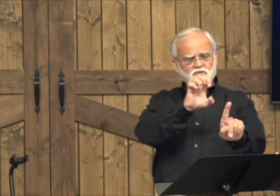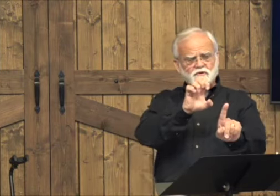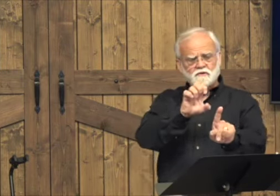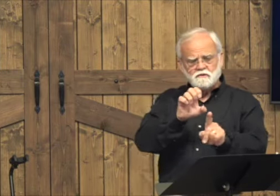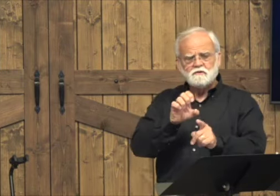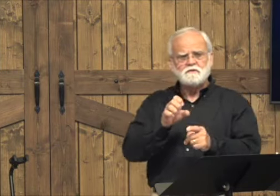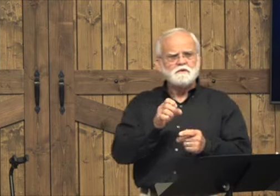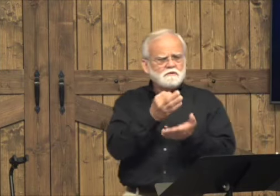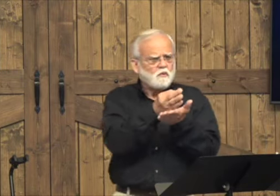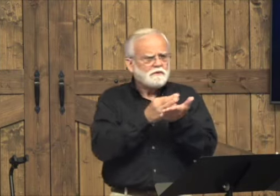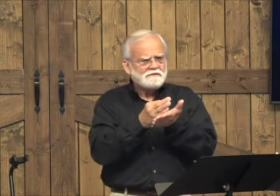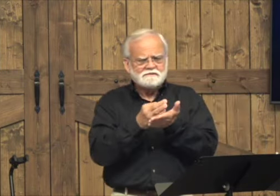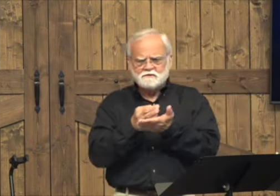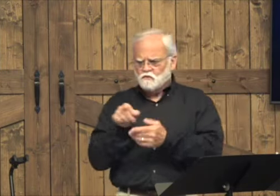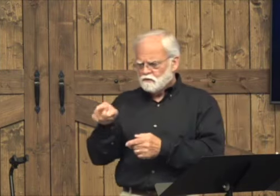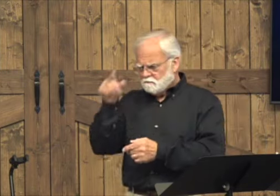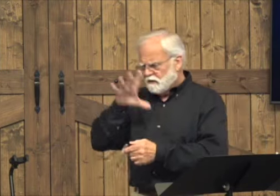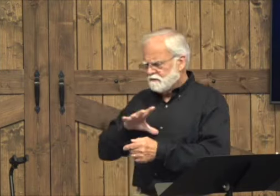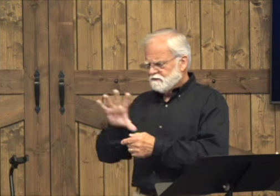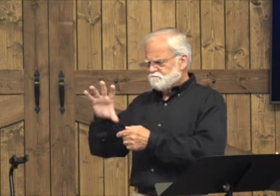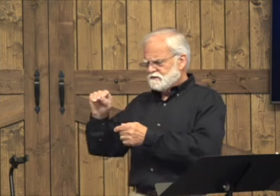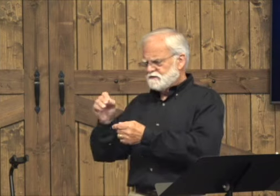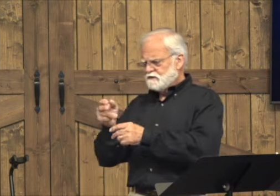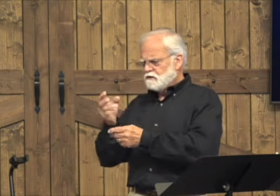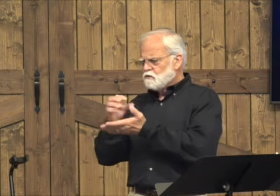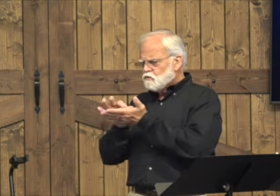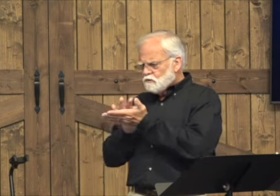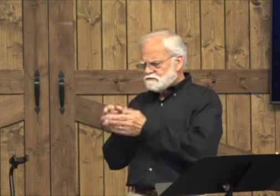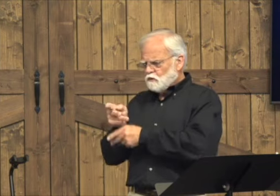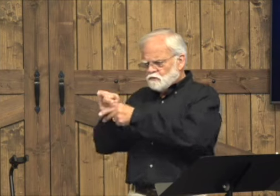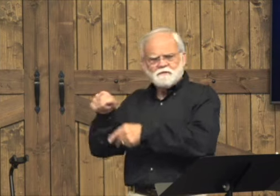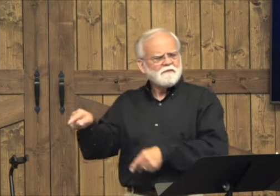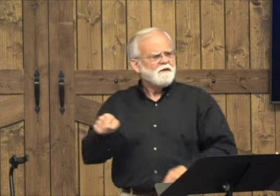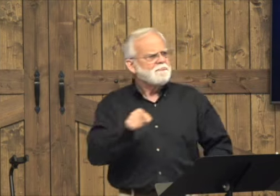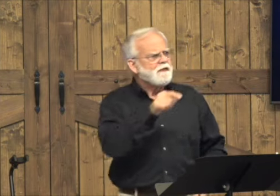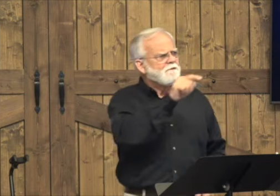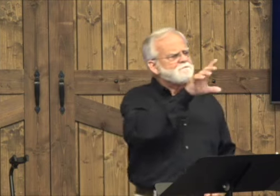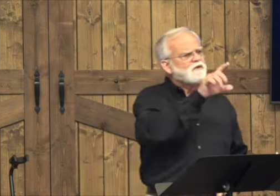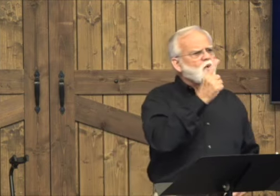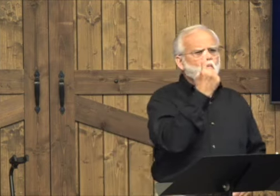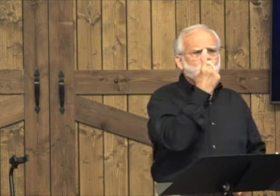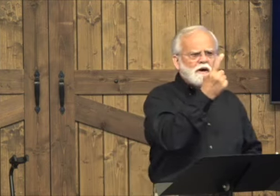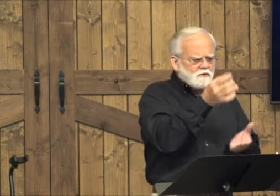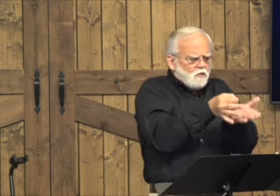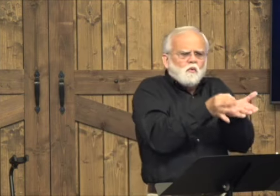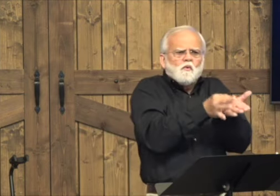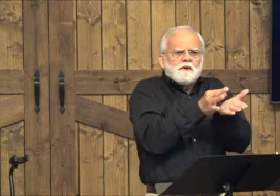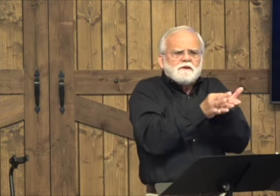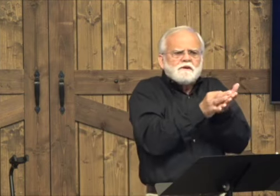He said, there was a man that owed another man 500 points that there was a man that owed 50.